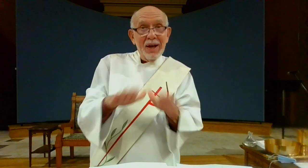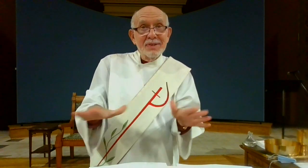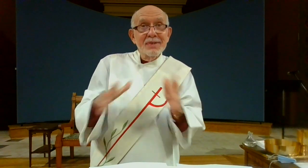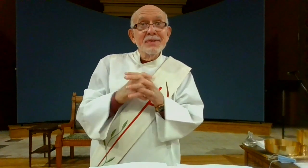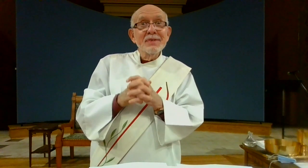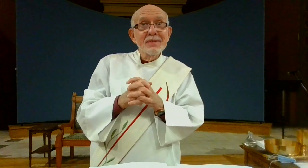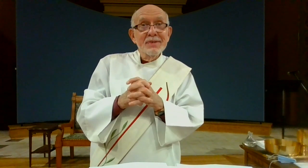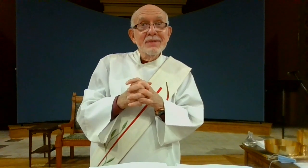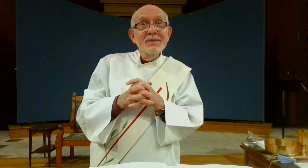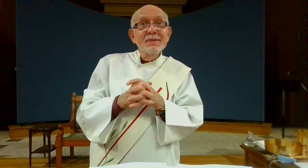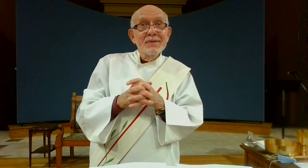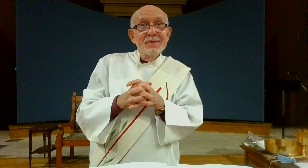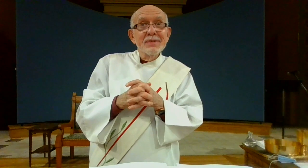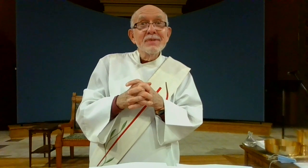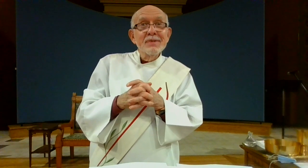we are blessed we are truly blessed